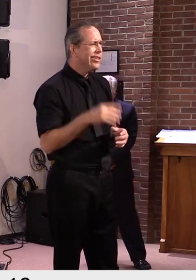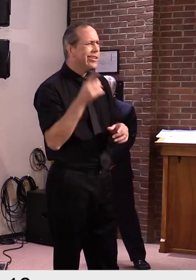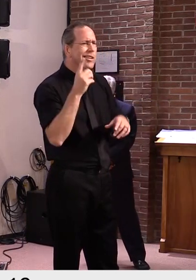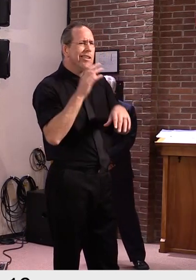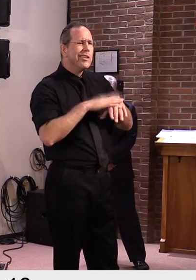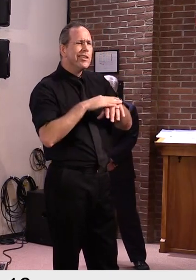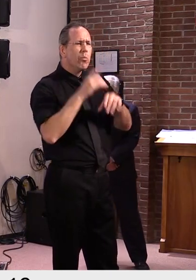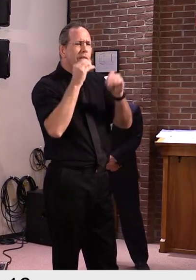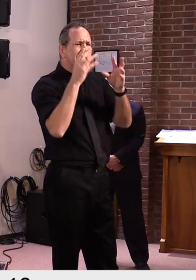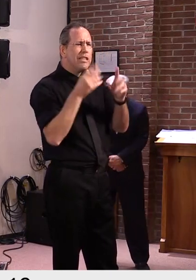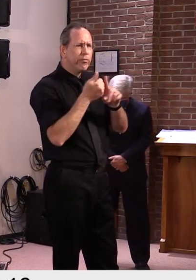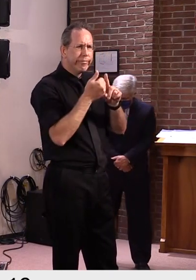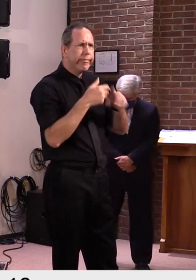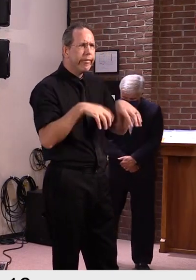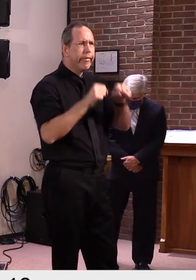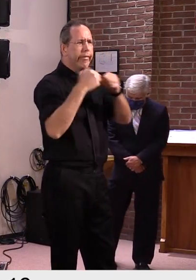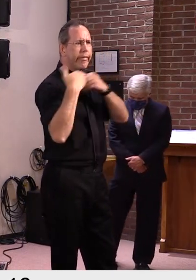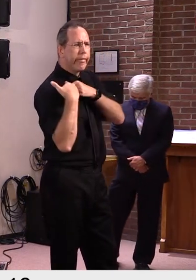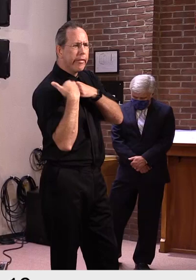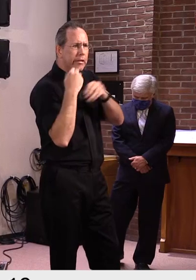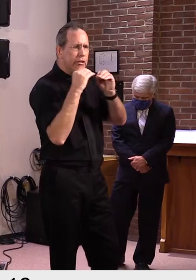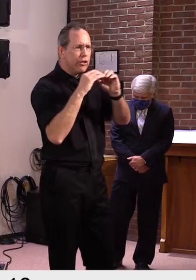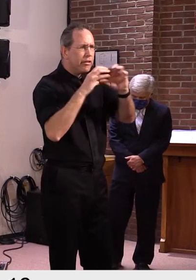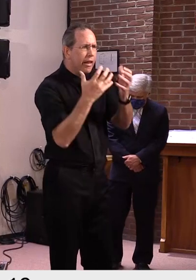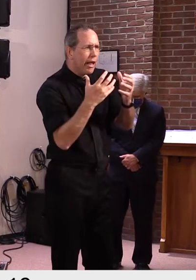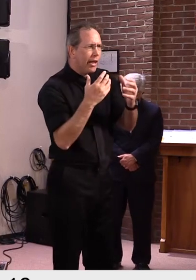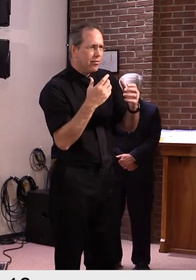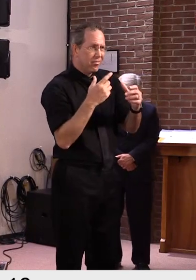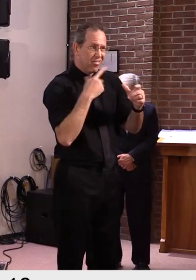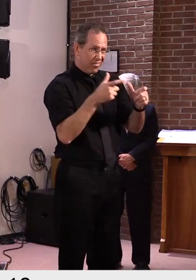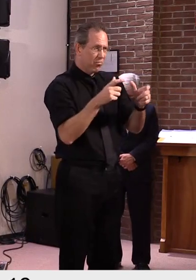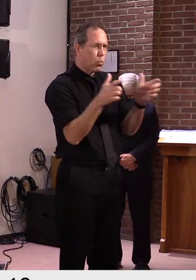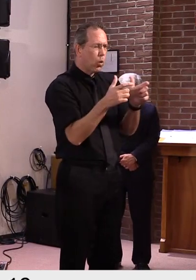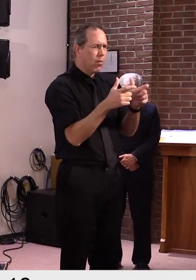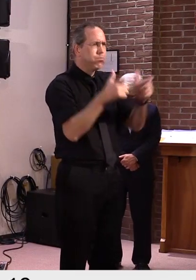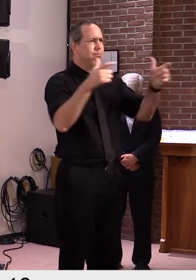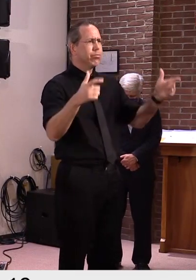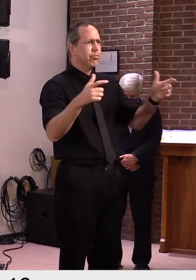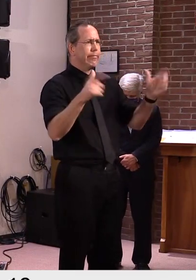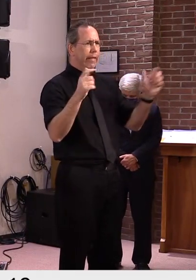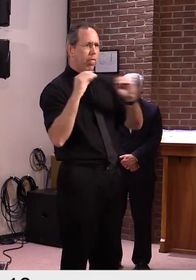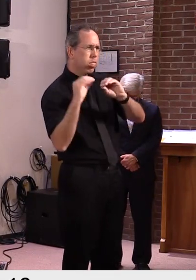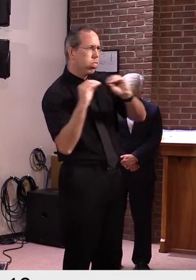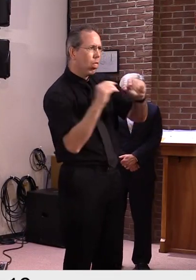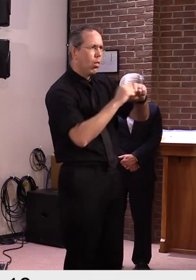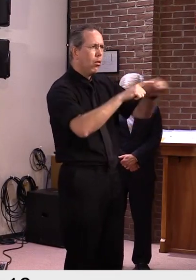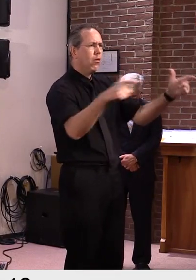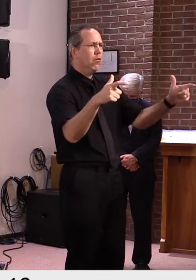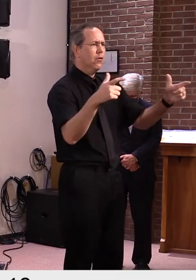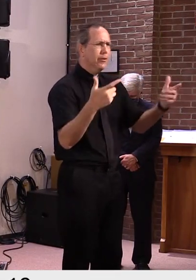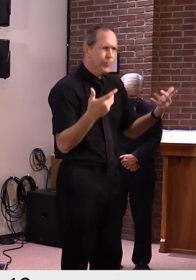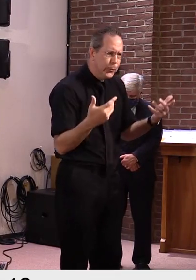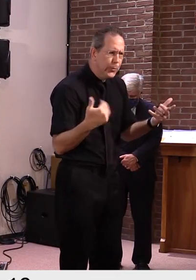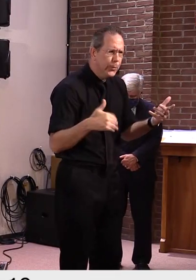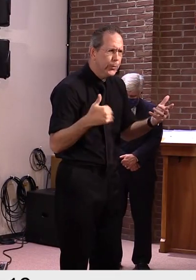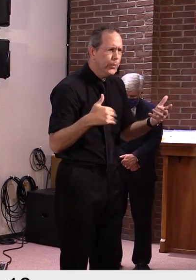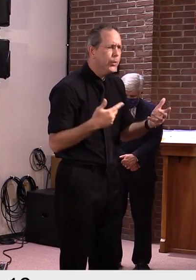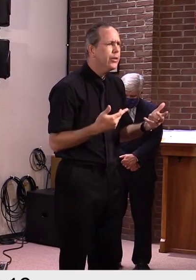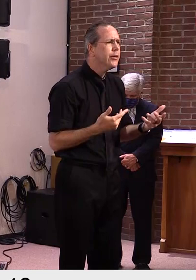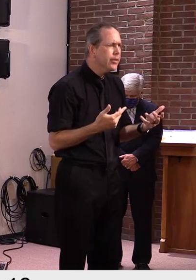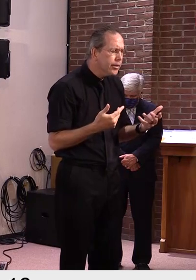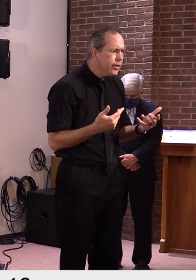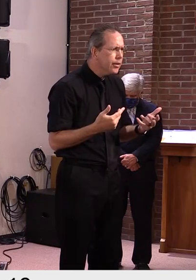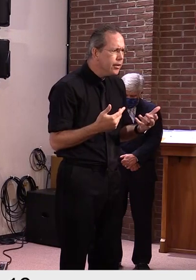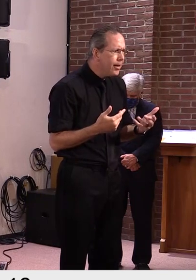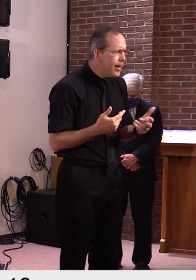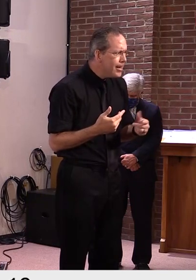so if not a student she knows. And I know you have concerns about K-5 education, not being in